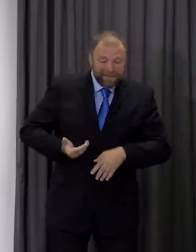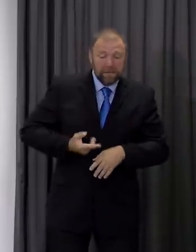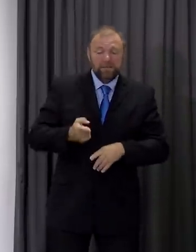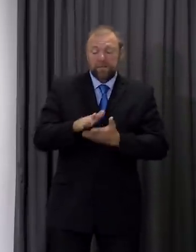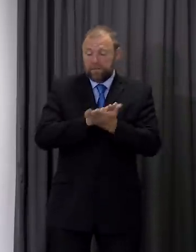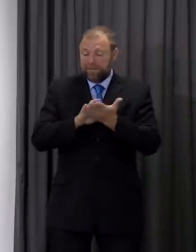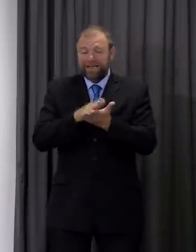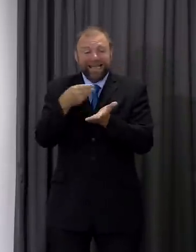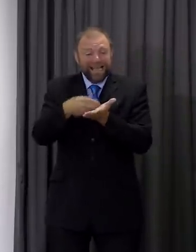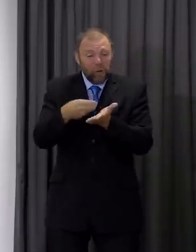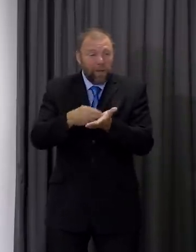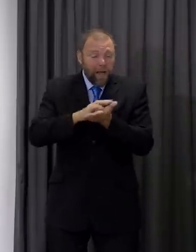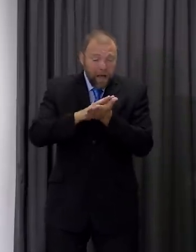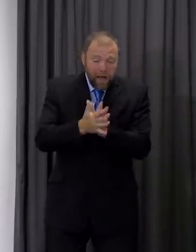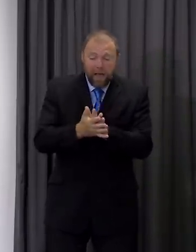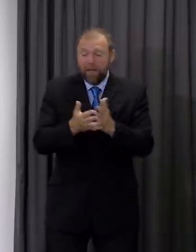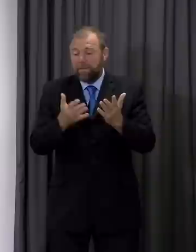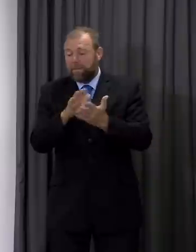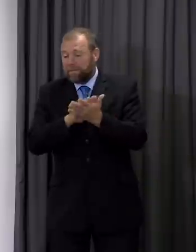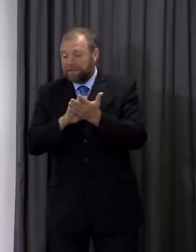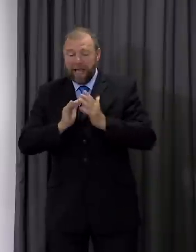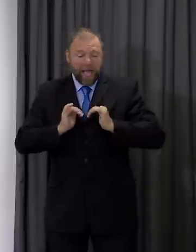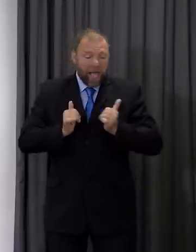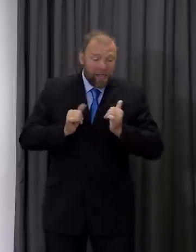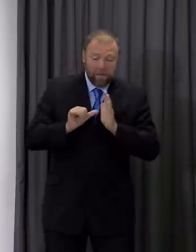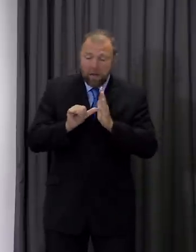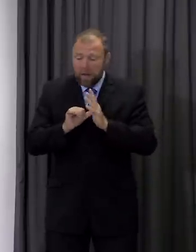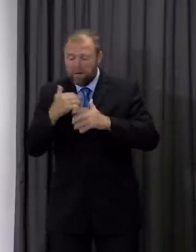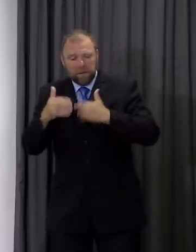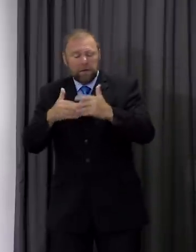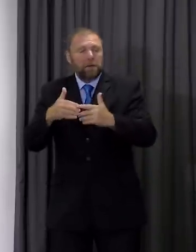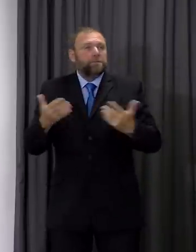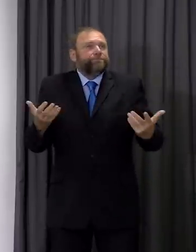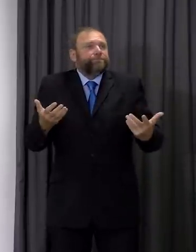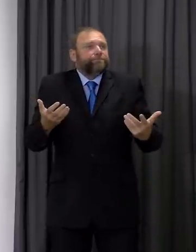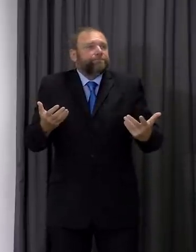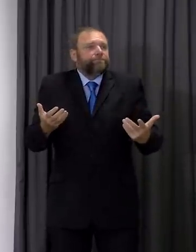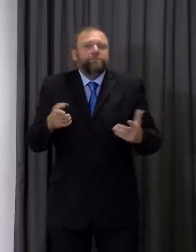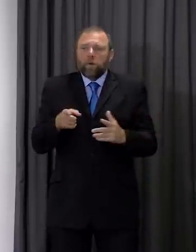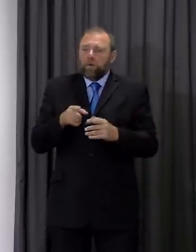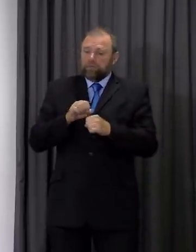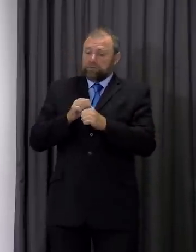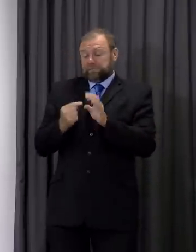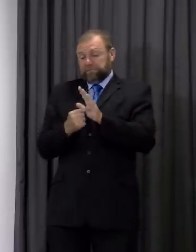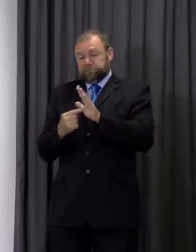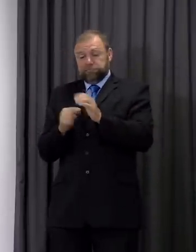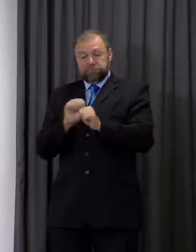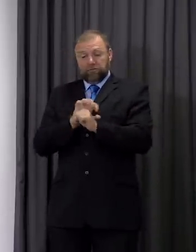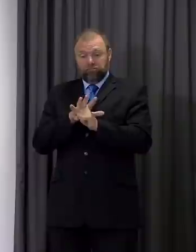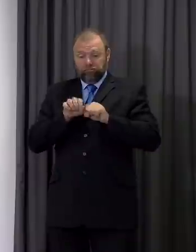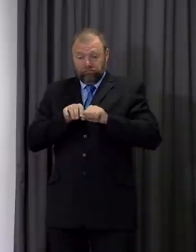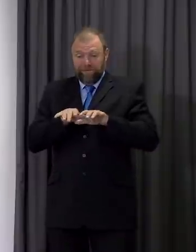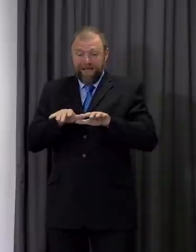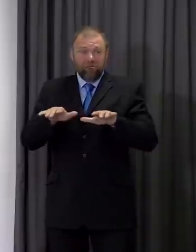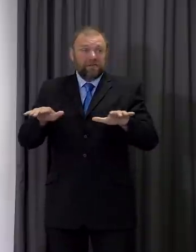economic harm that can lead to health harm as well. And crucially, the spread of coronavirus and our ability to control